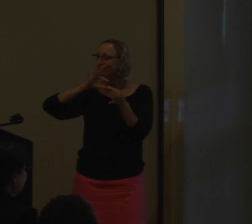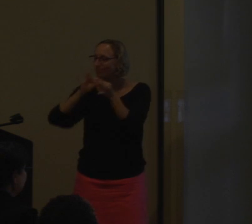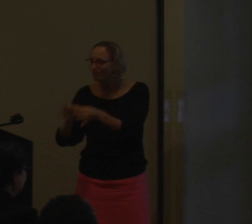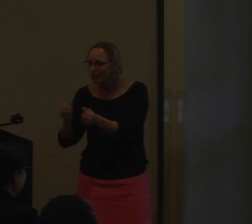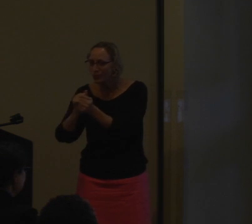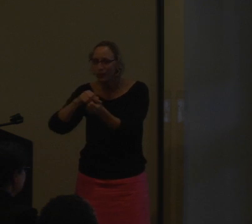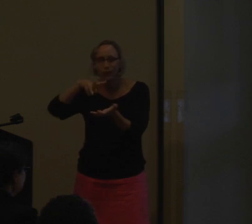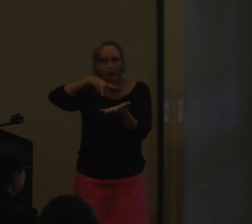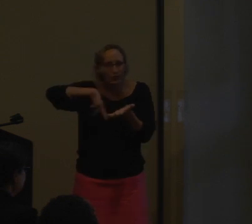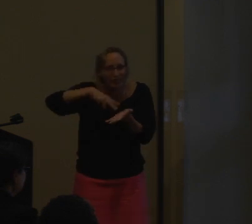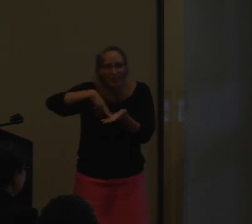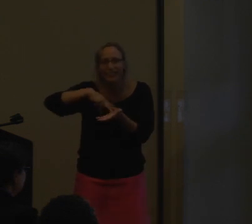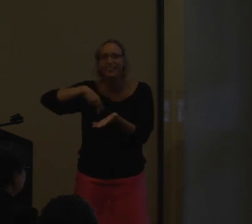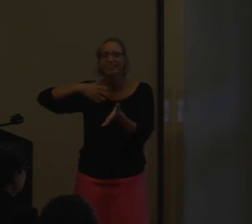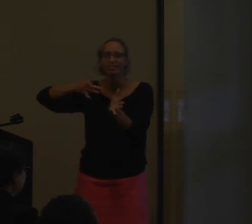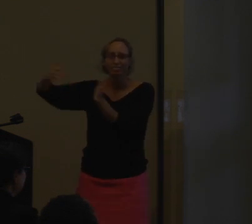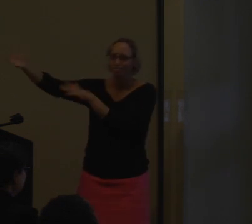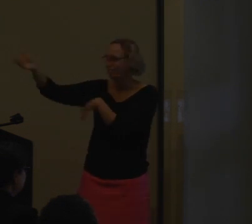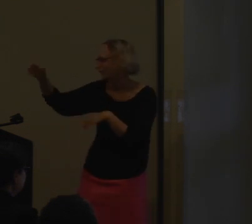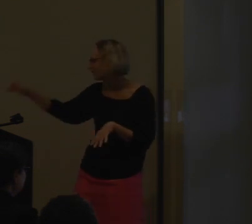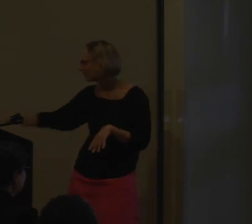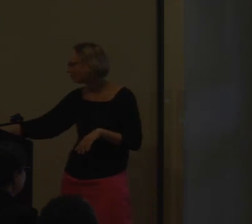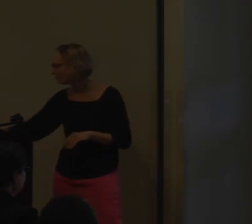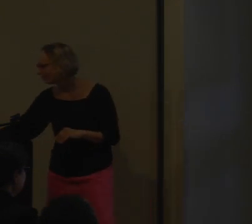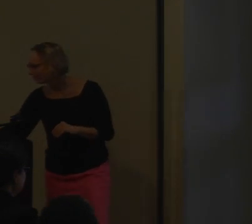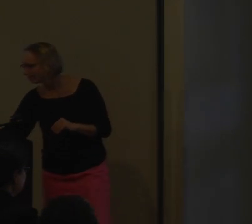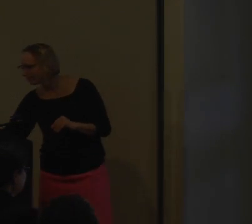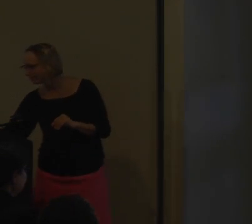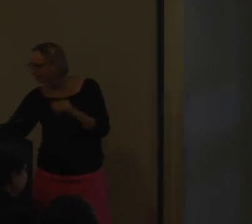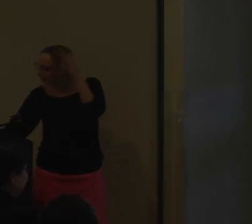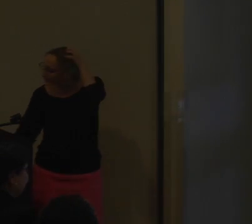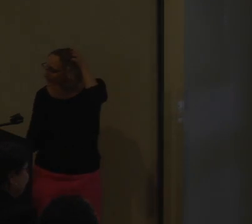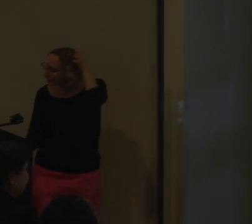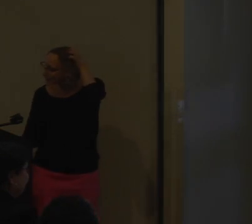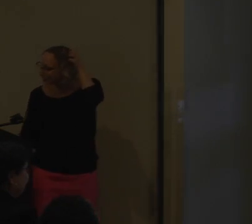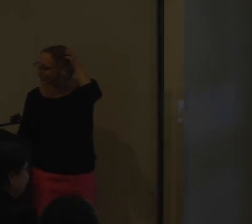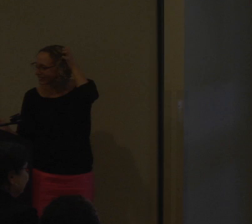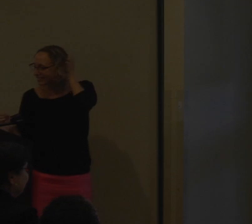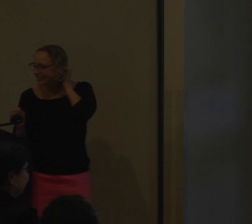then helps them later in life when it comes to reading and language acquisition.